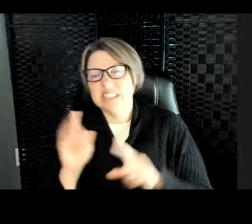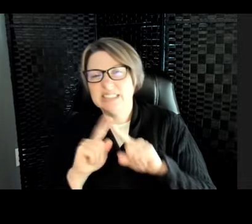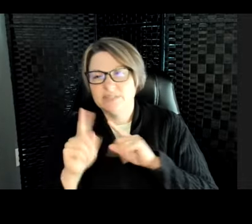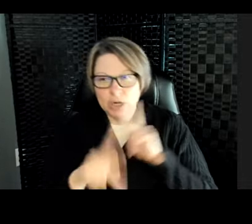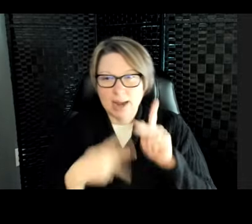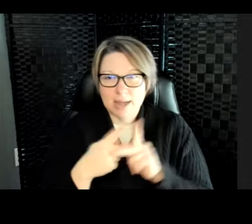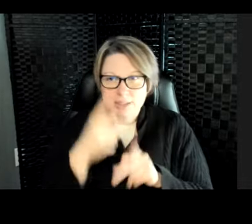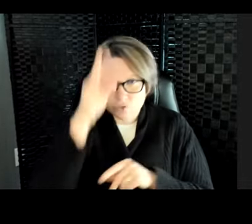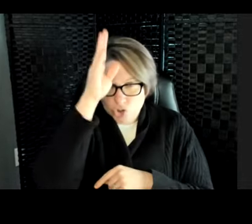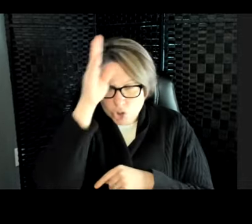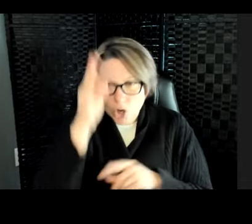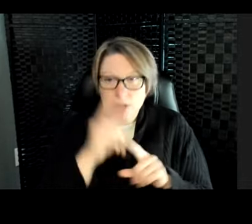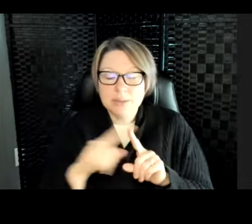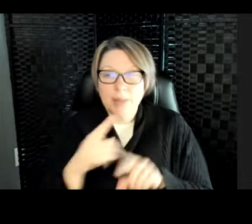But the zebra shark is the largest.